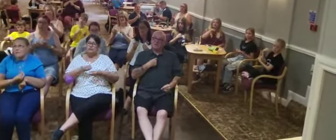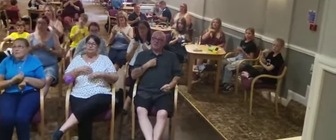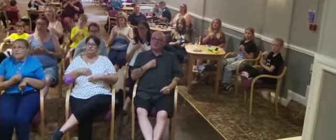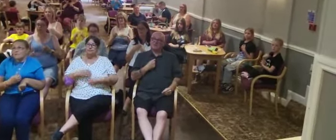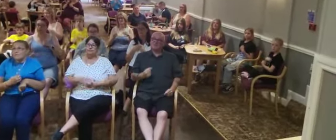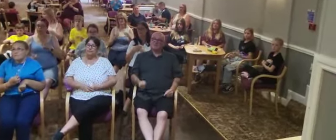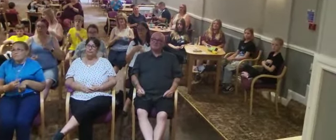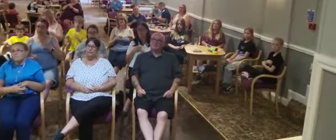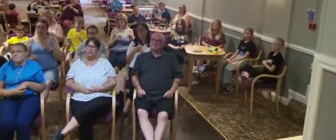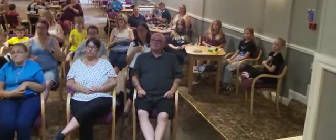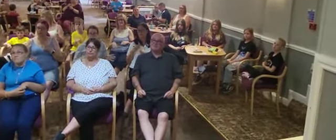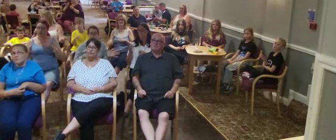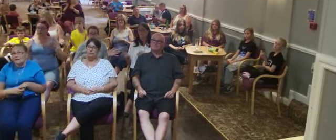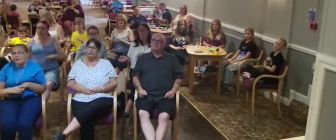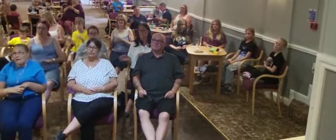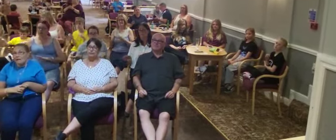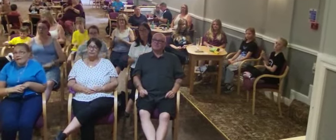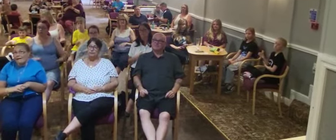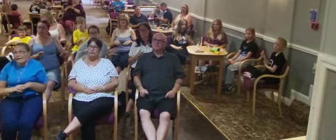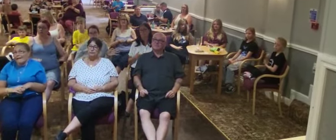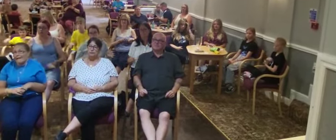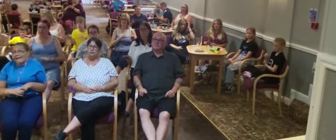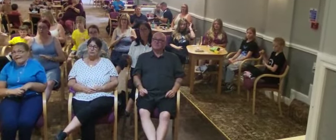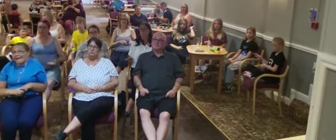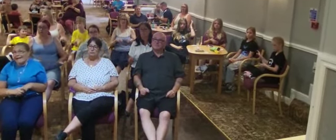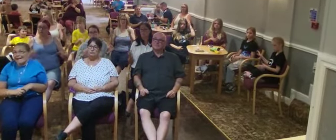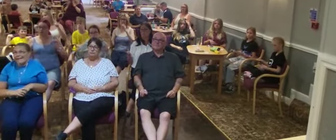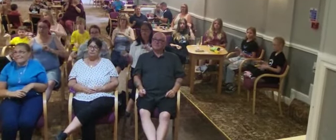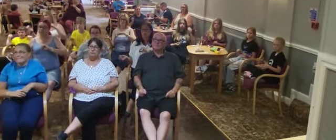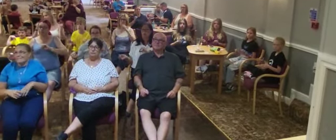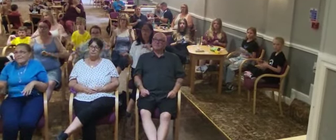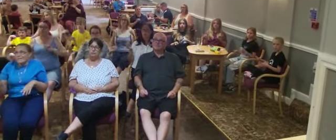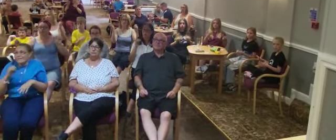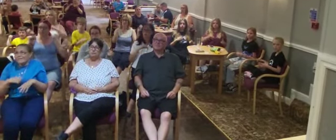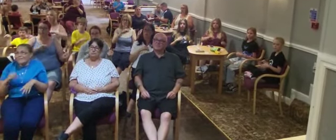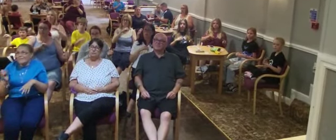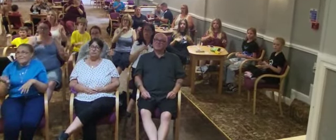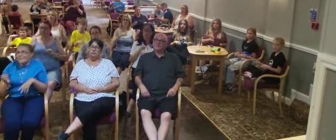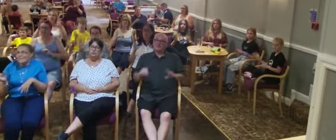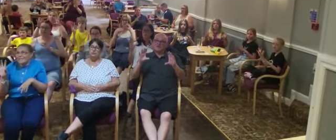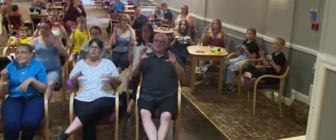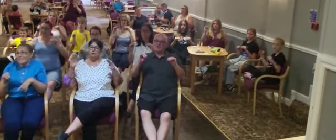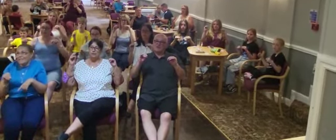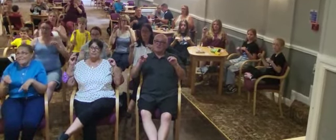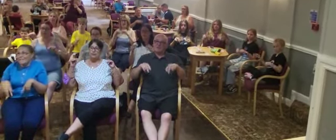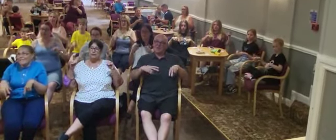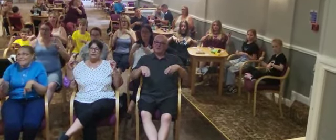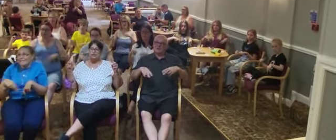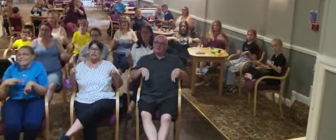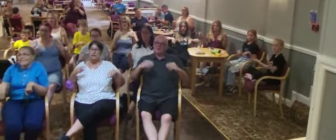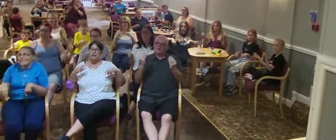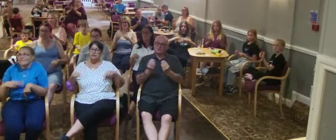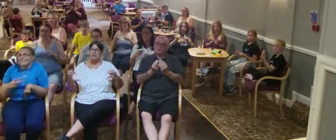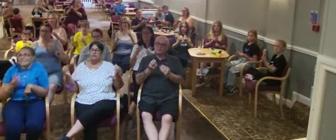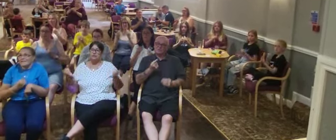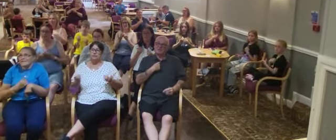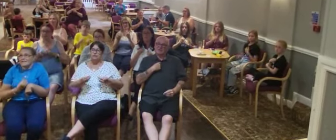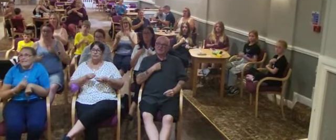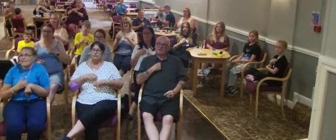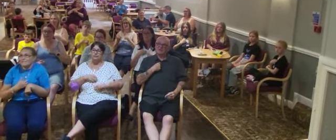Ooh, ooh, ooh, shut up and dance with me Ooh,